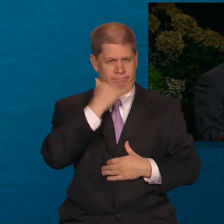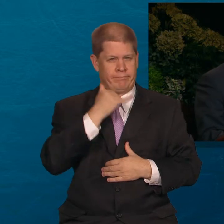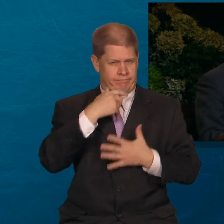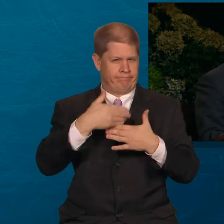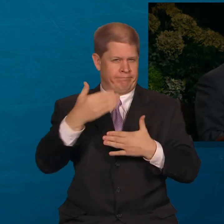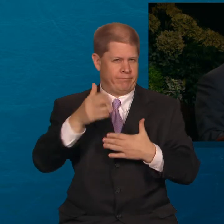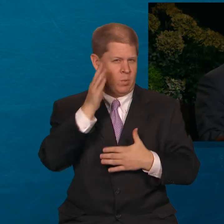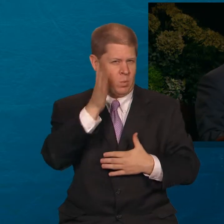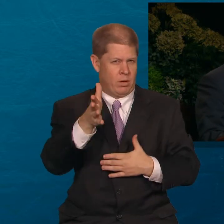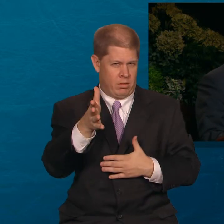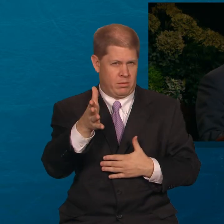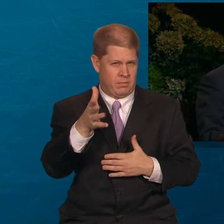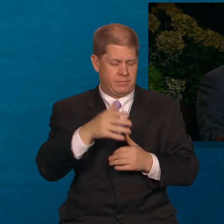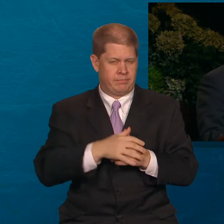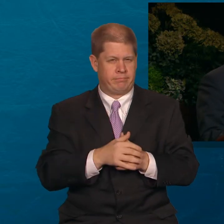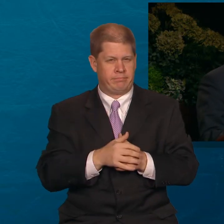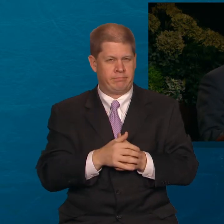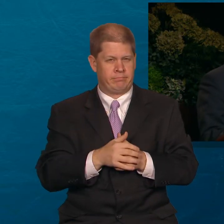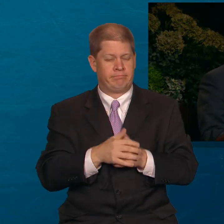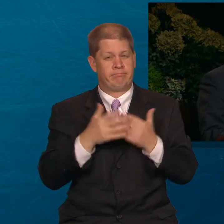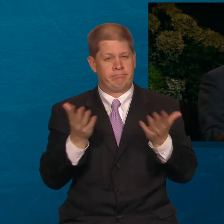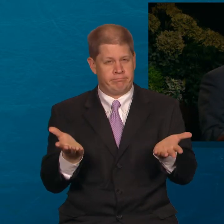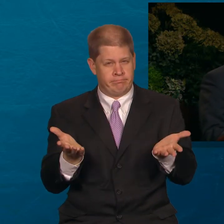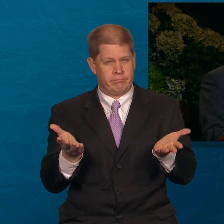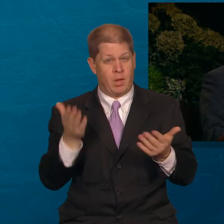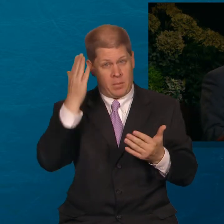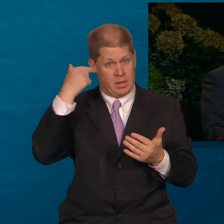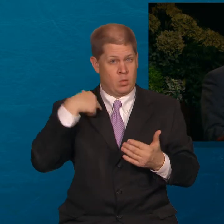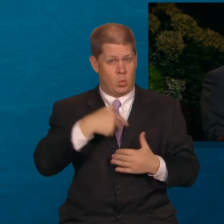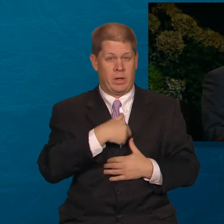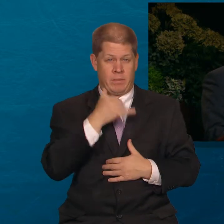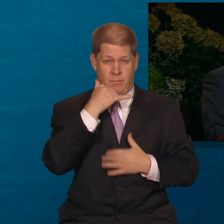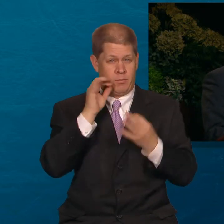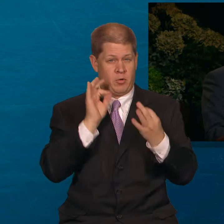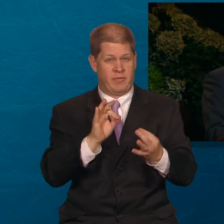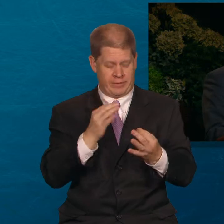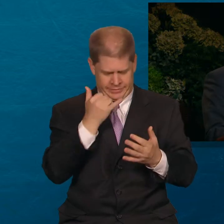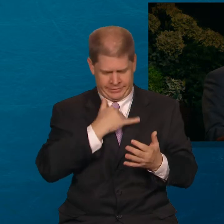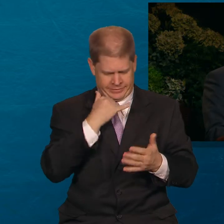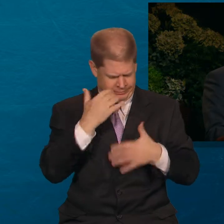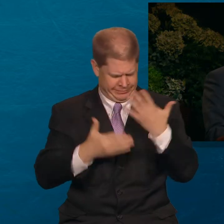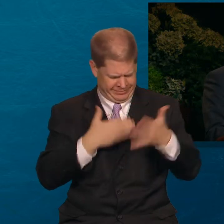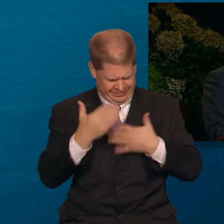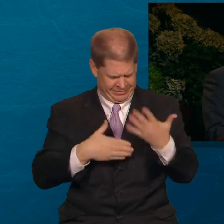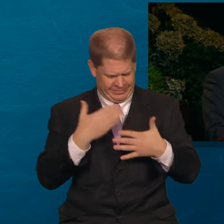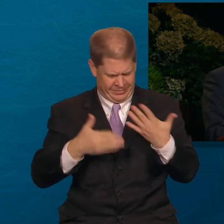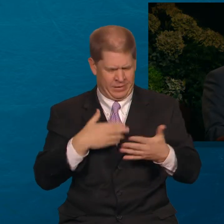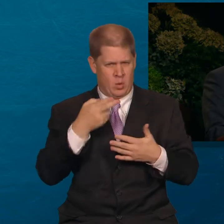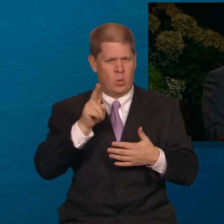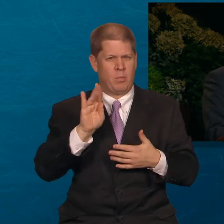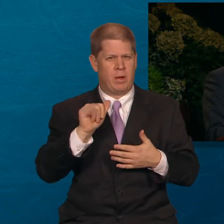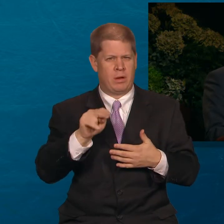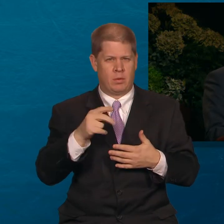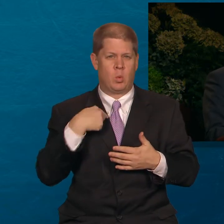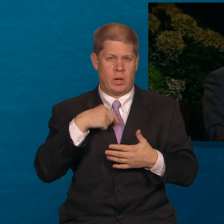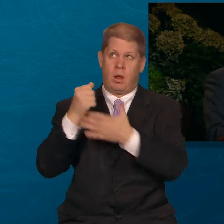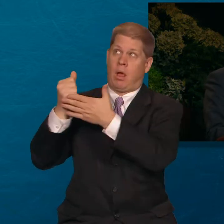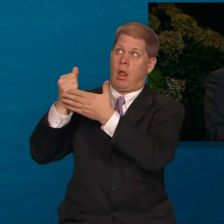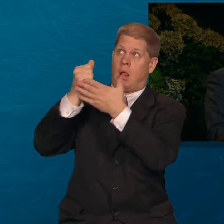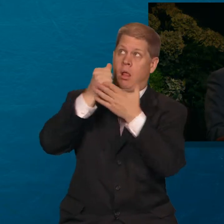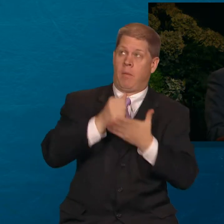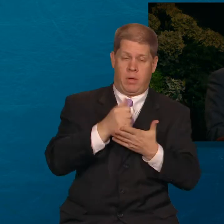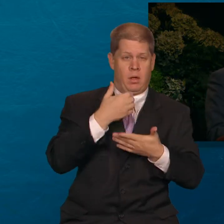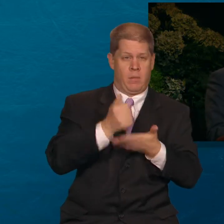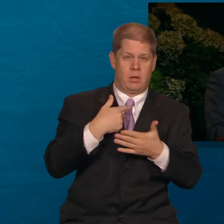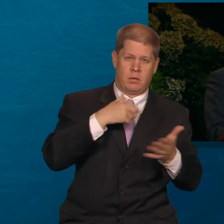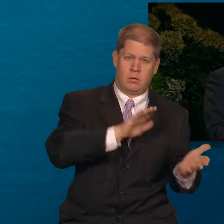correct or righteous choice. Because we are not perfect and because we make mistakes, we need help in returning